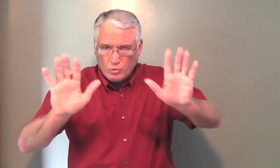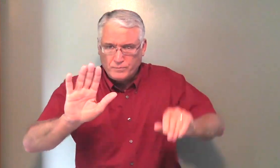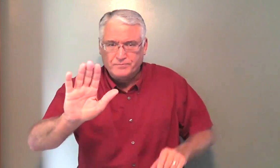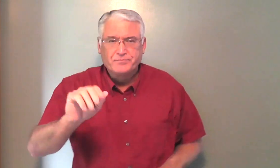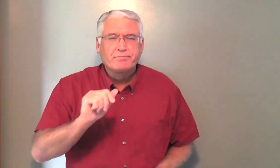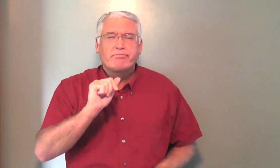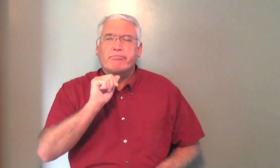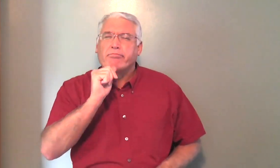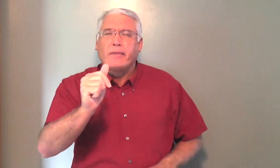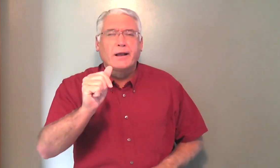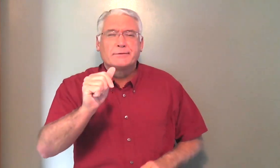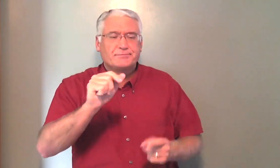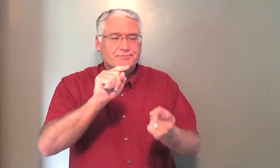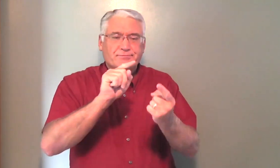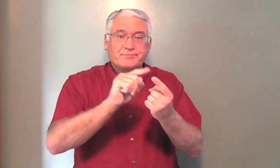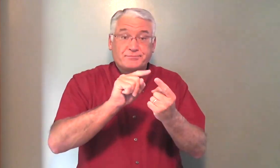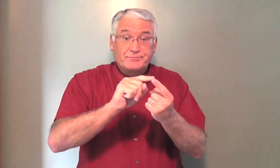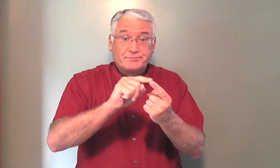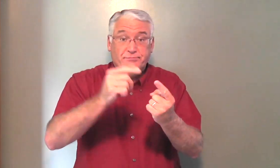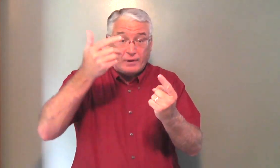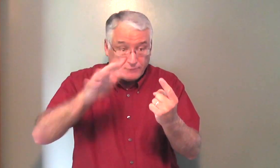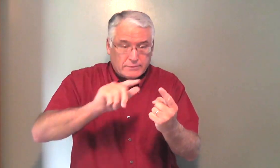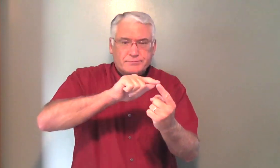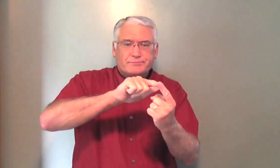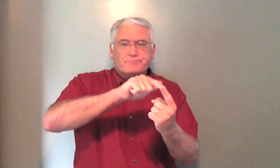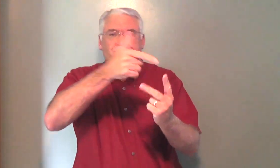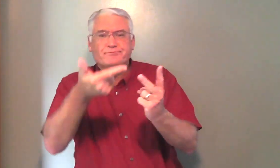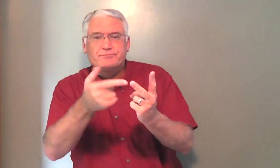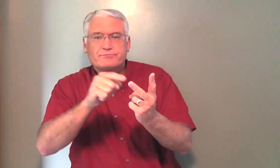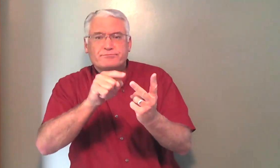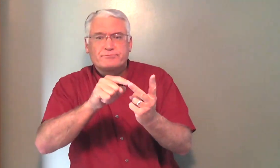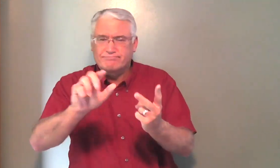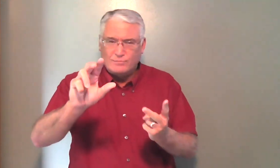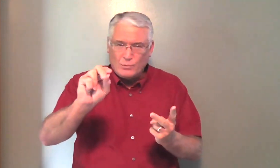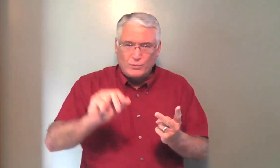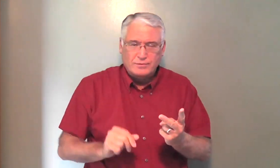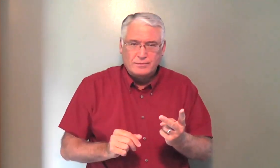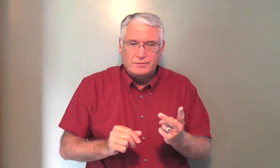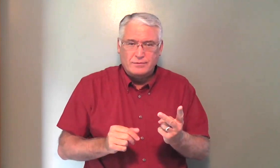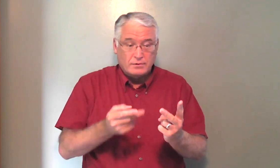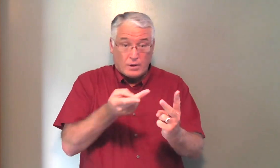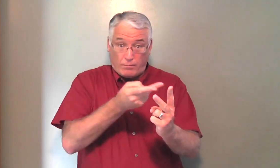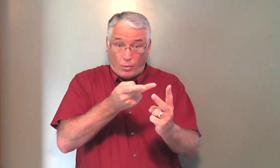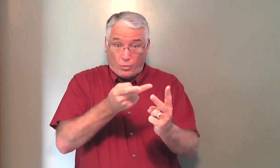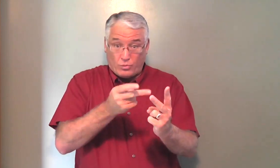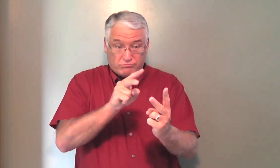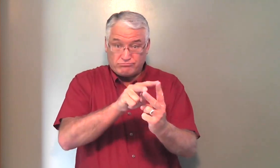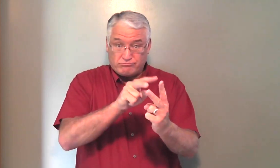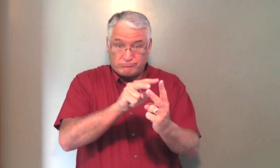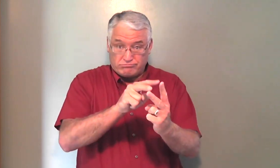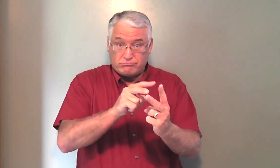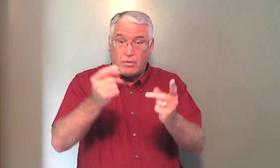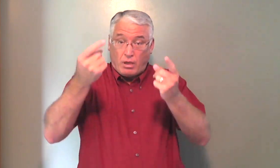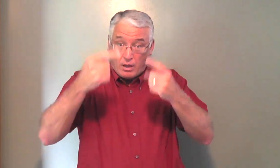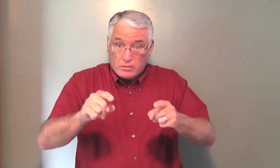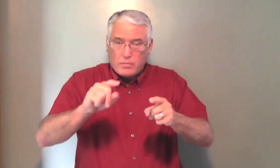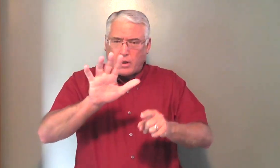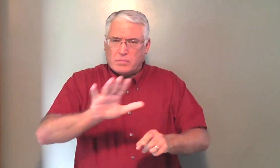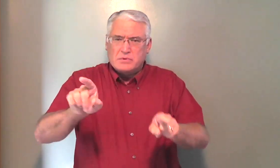I want to make it clear that it's not that one thing happens and then the next thing happens. No. They both happen about the same